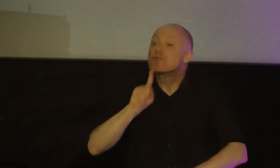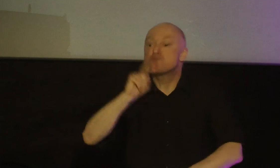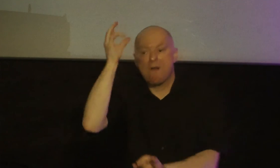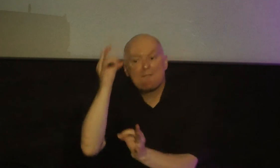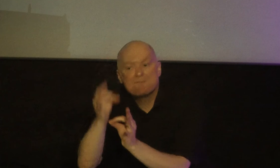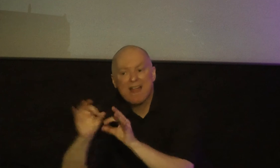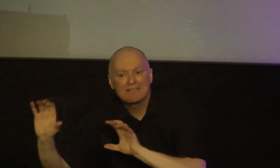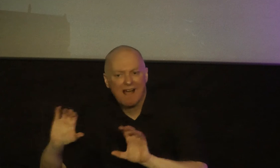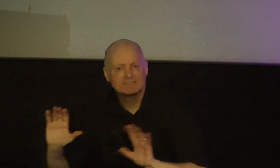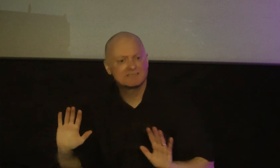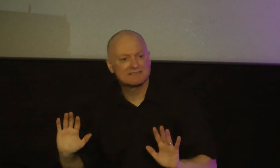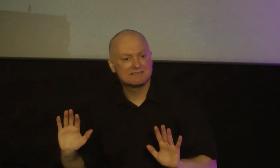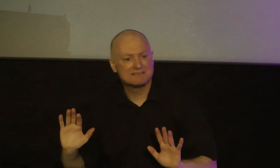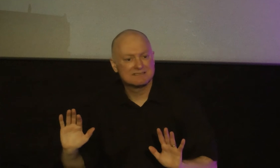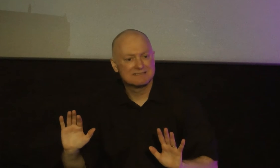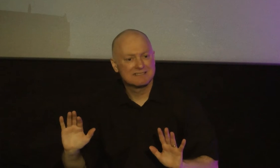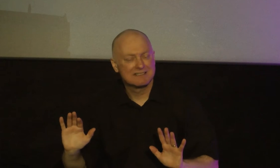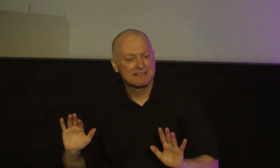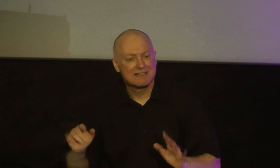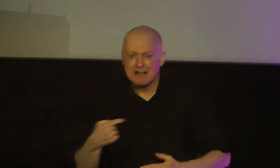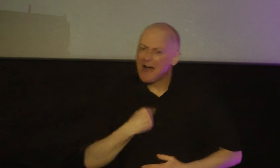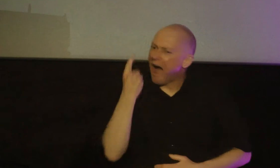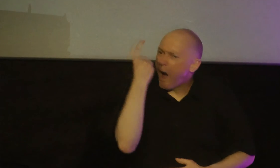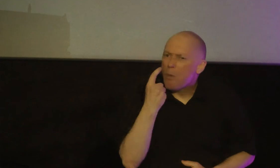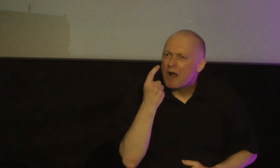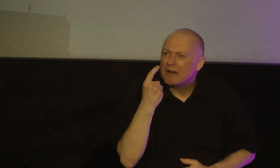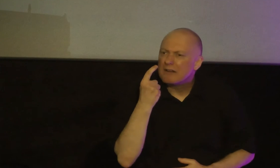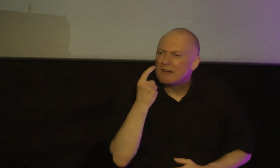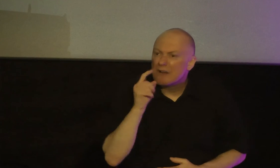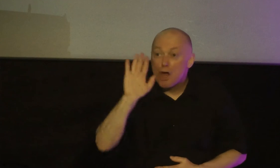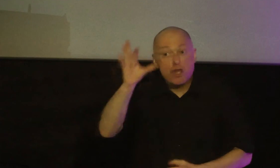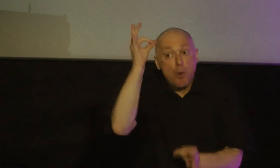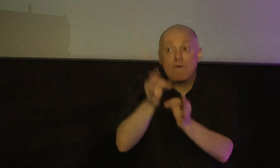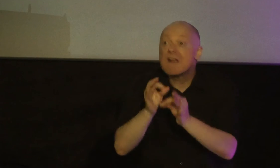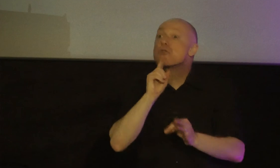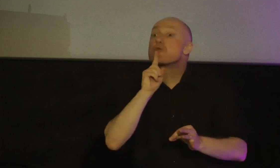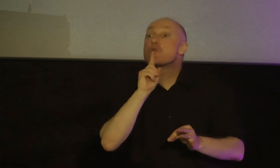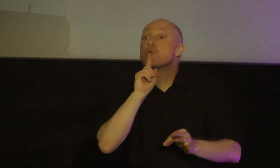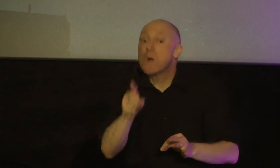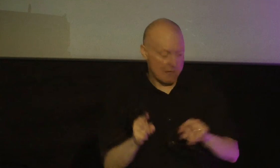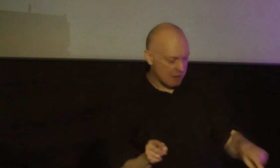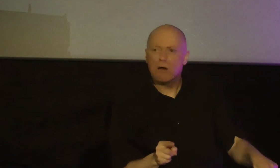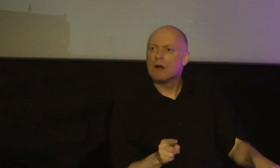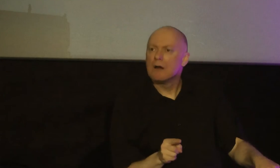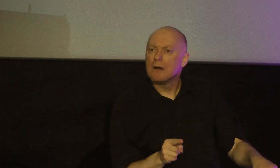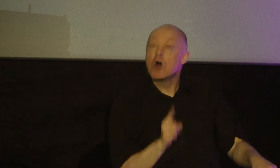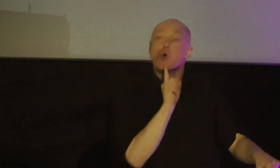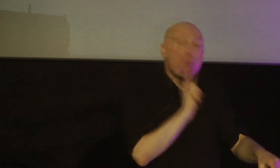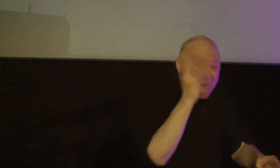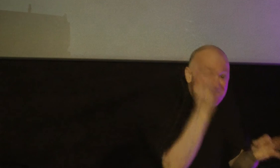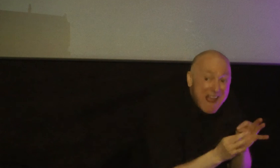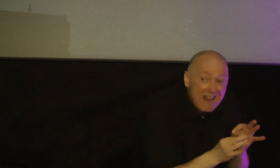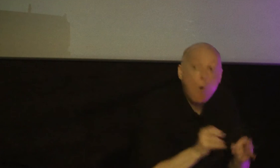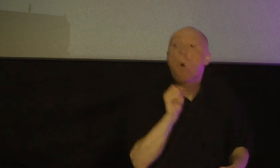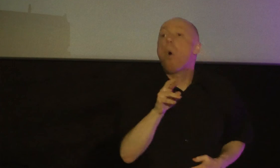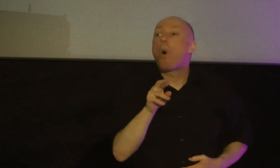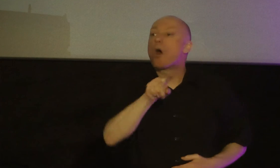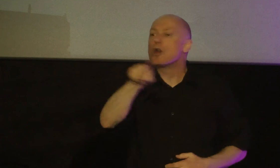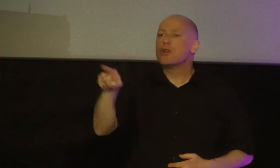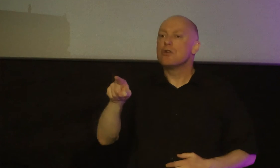does and i wonder is your faith a real faith is it a sincere faith or are you just going through the